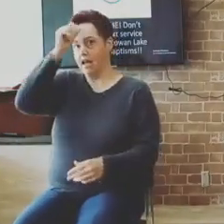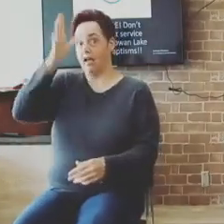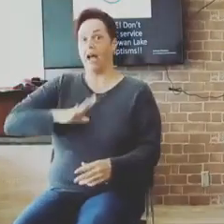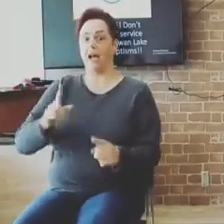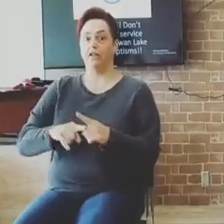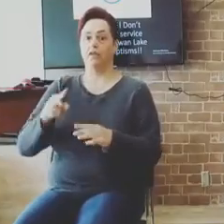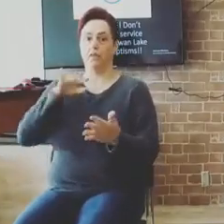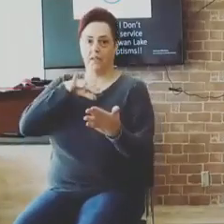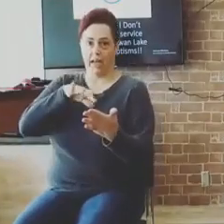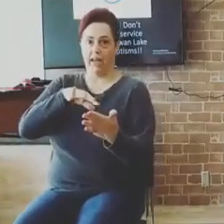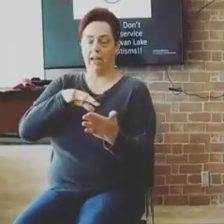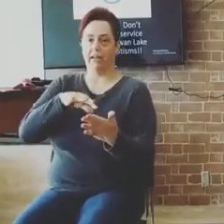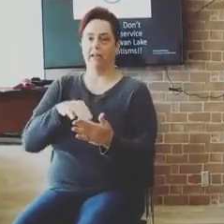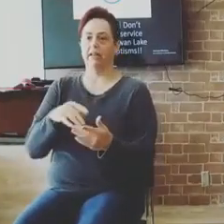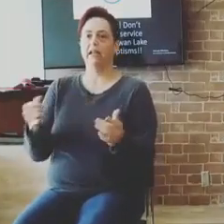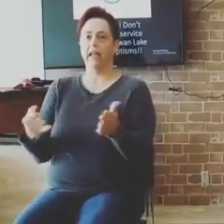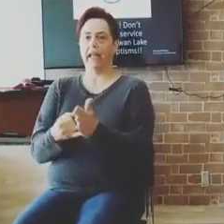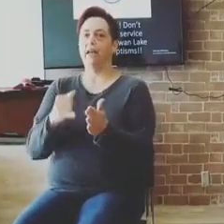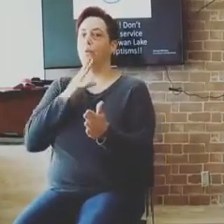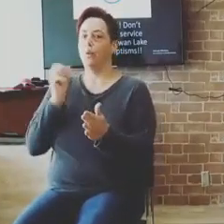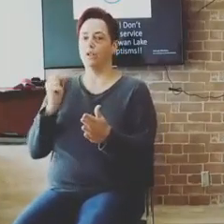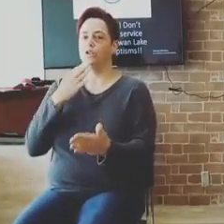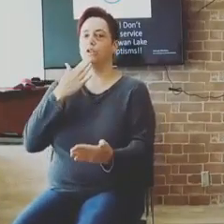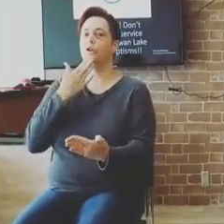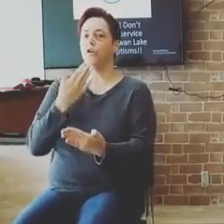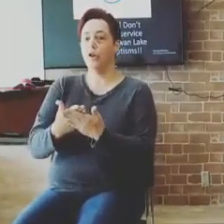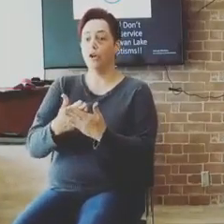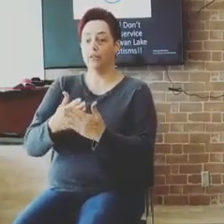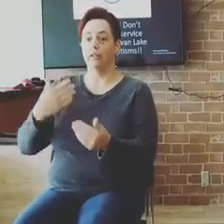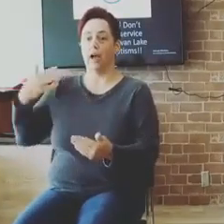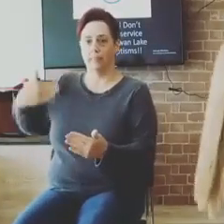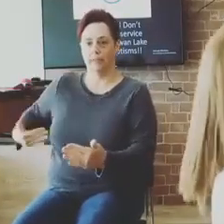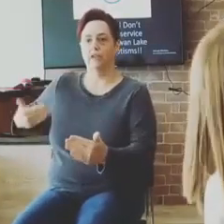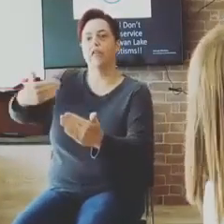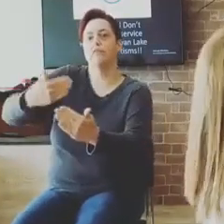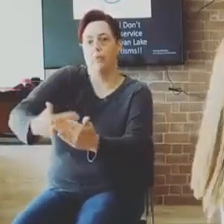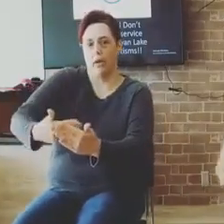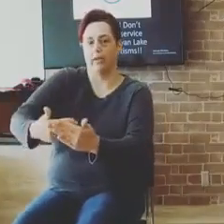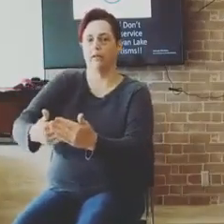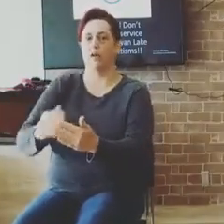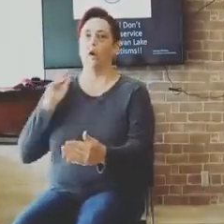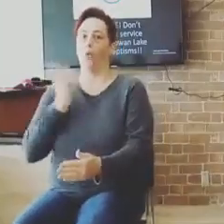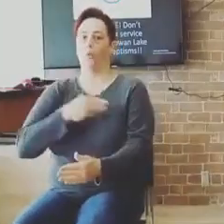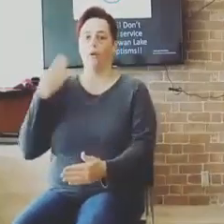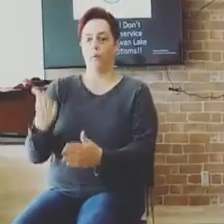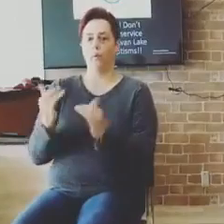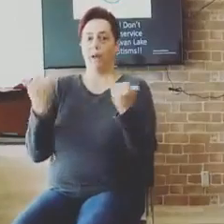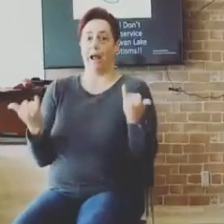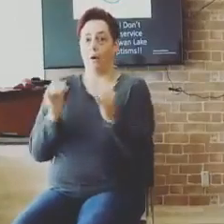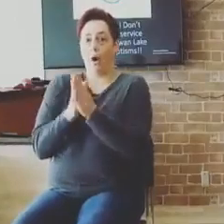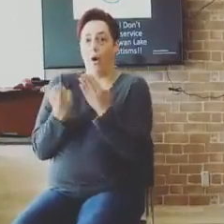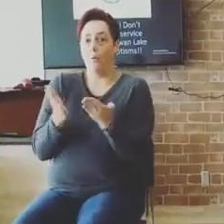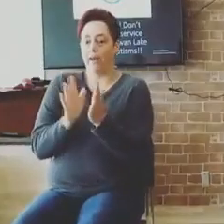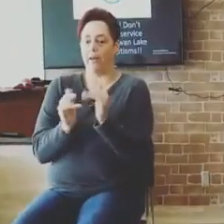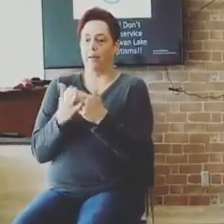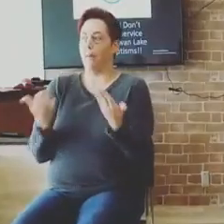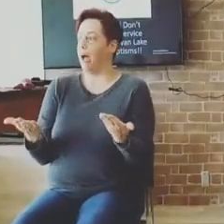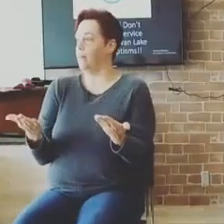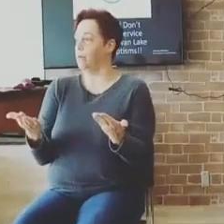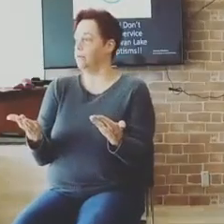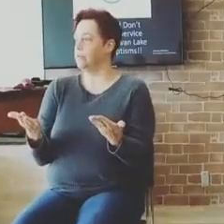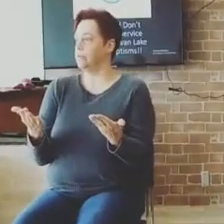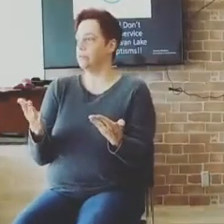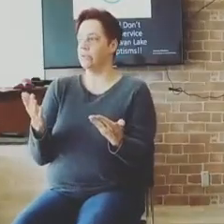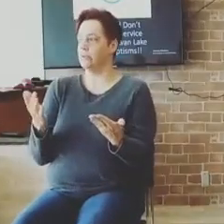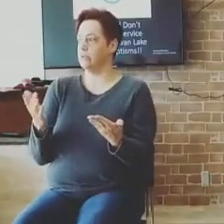it's been, uh, good so far and we're going to go ahead and we're going to open our Bibles to the book of